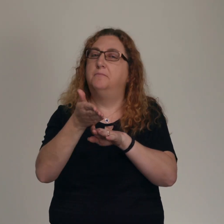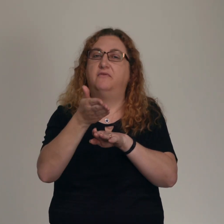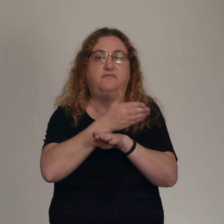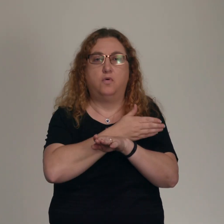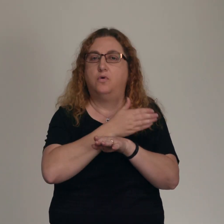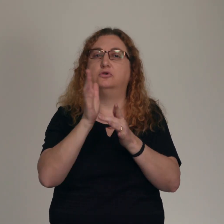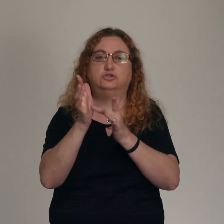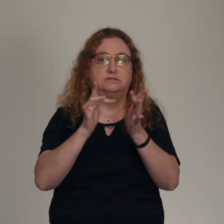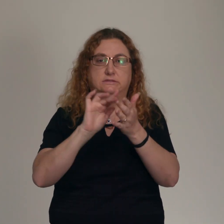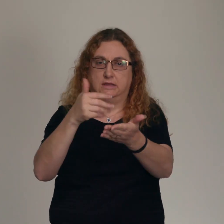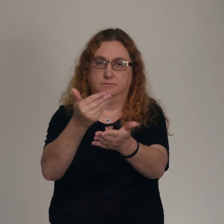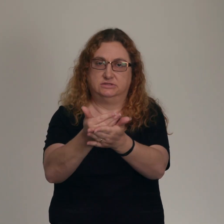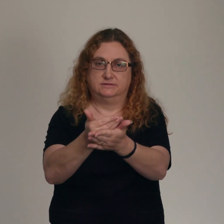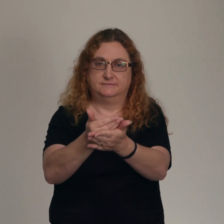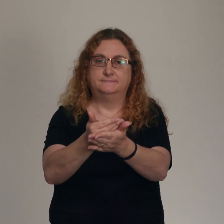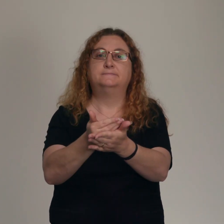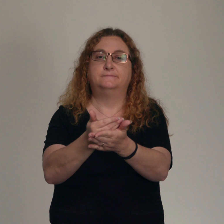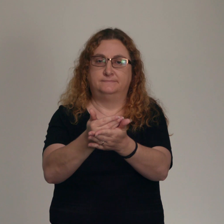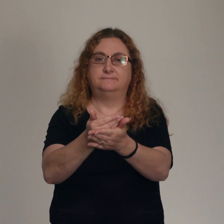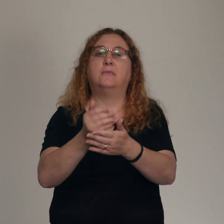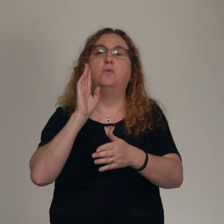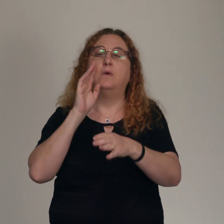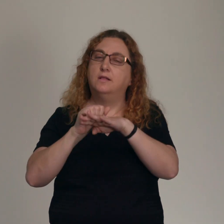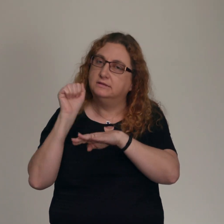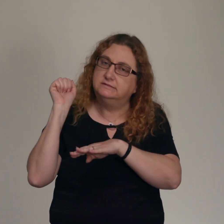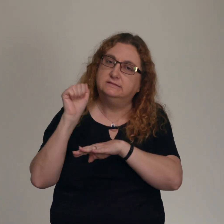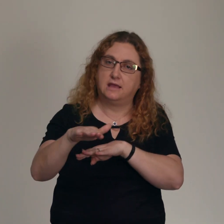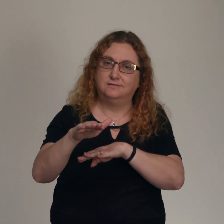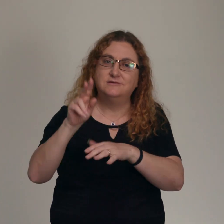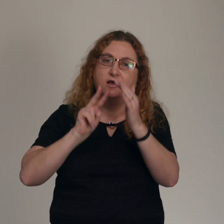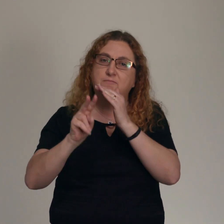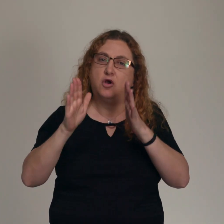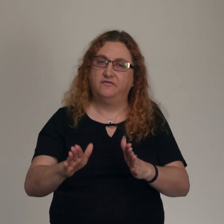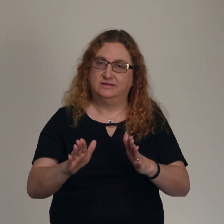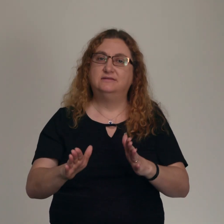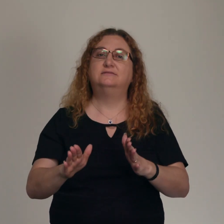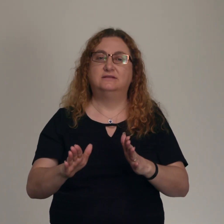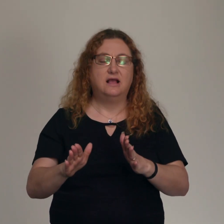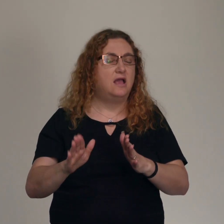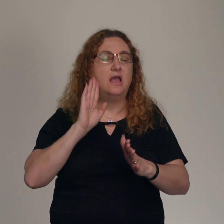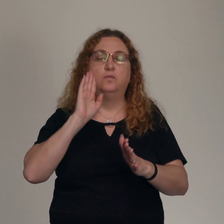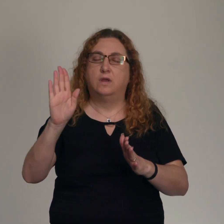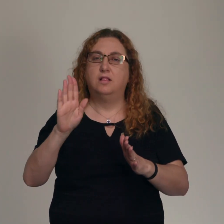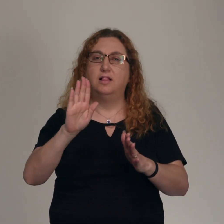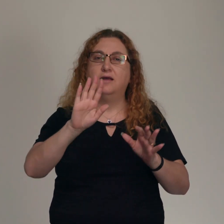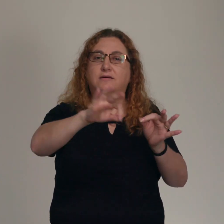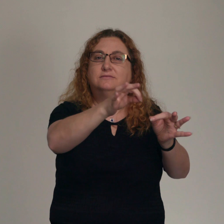hearts of the parents to their children and the hearts of the children to their parents, or else I will come and strike the land with total destruction. So